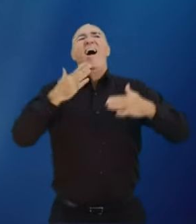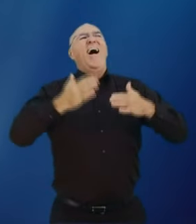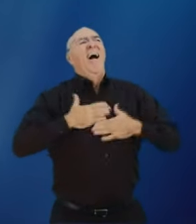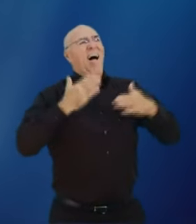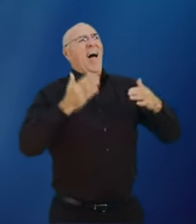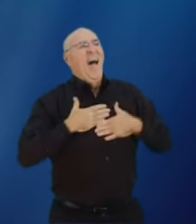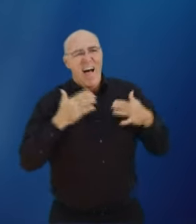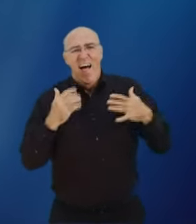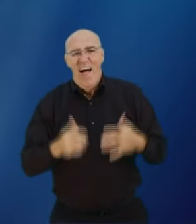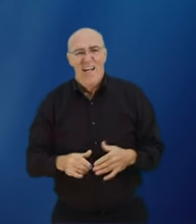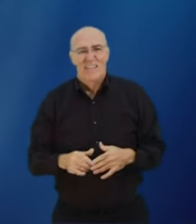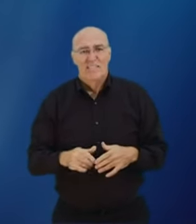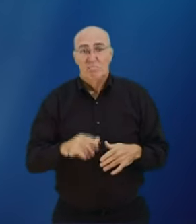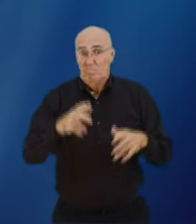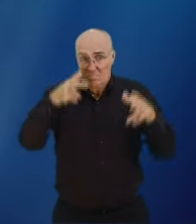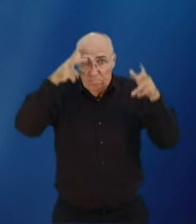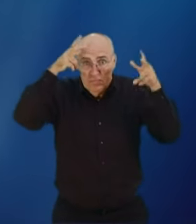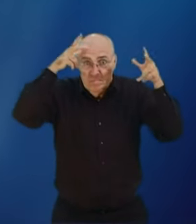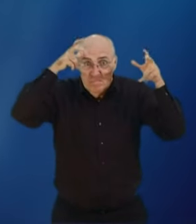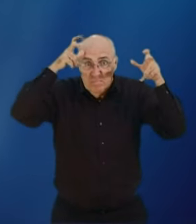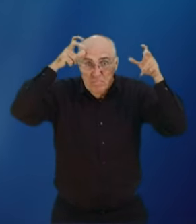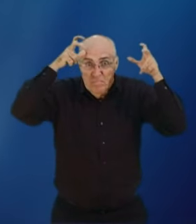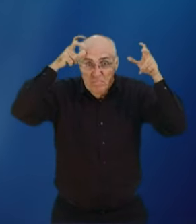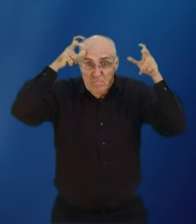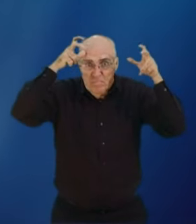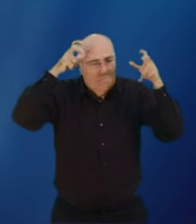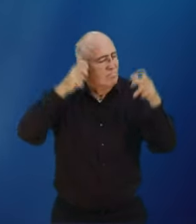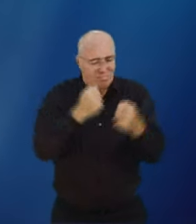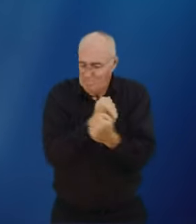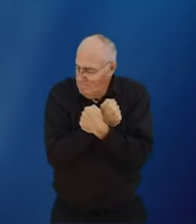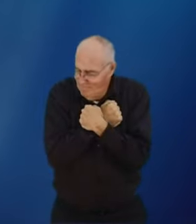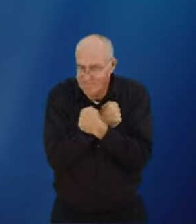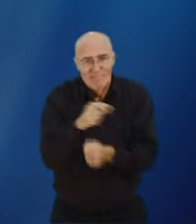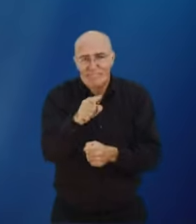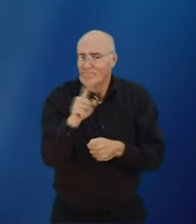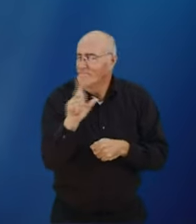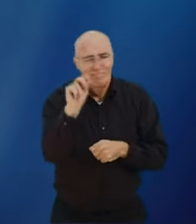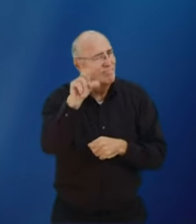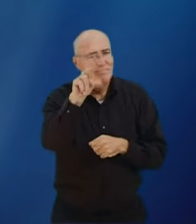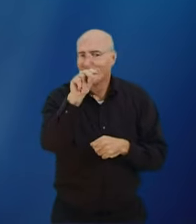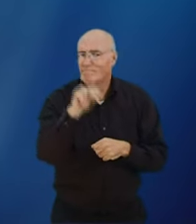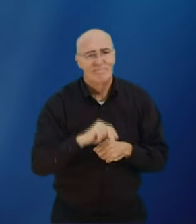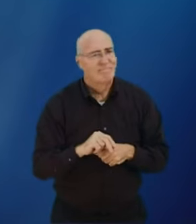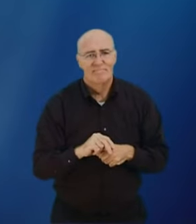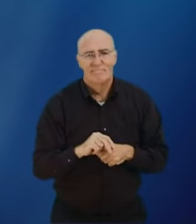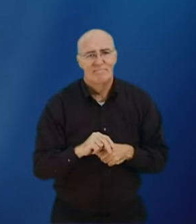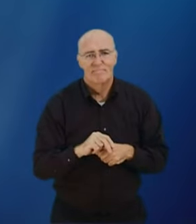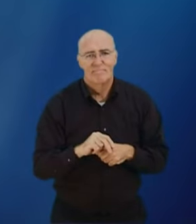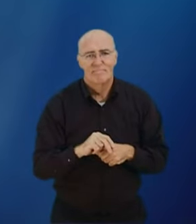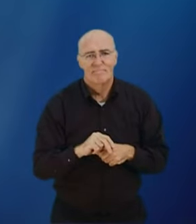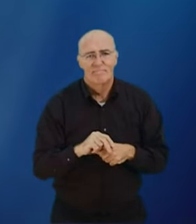the devil surely rejoiced the devil does not love you